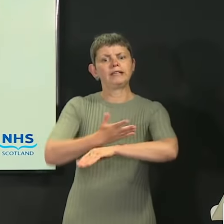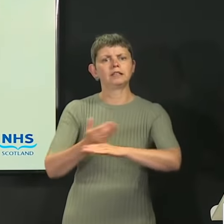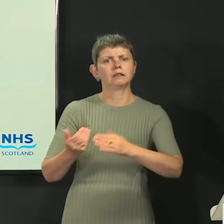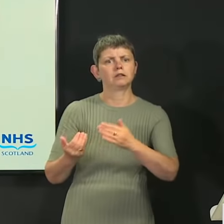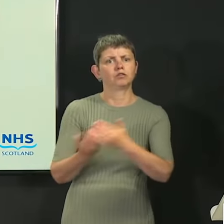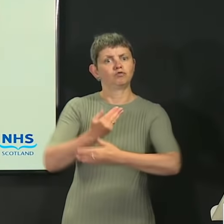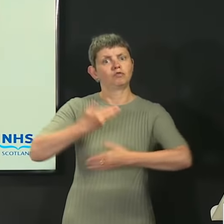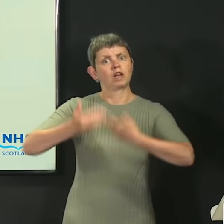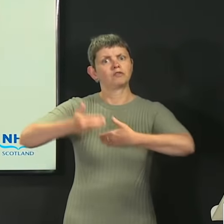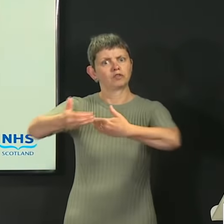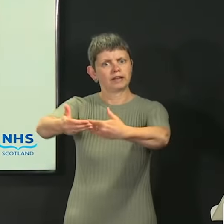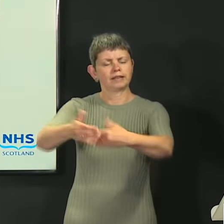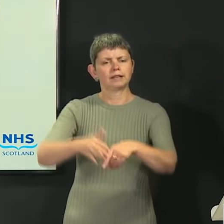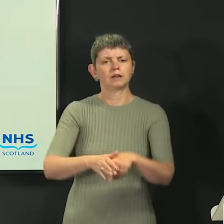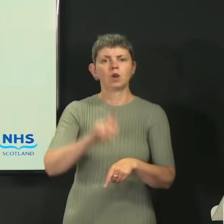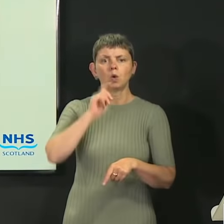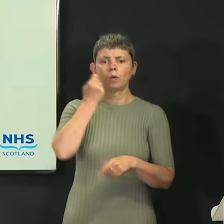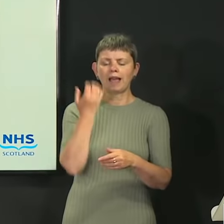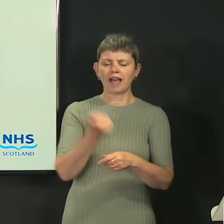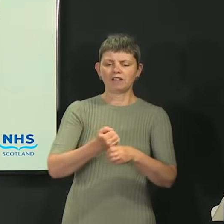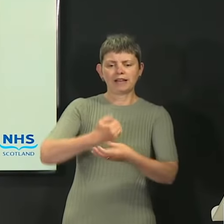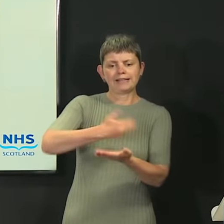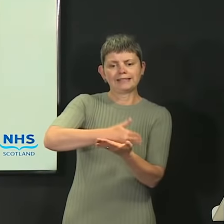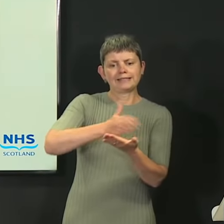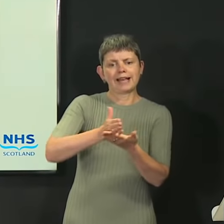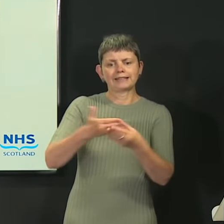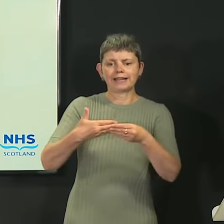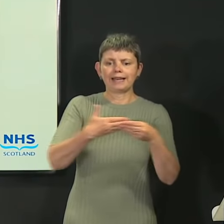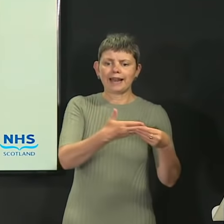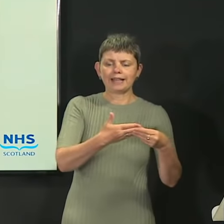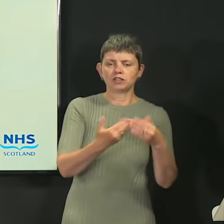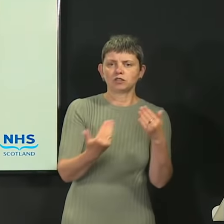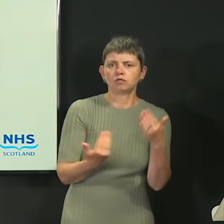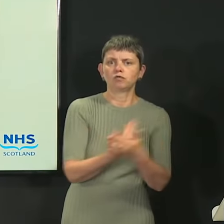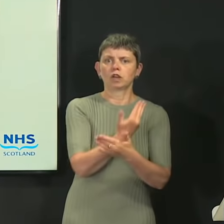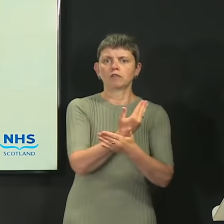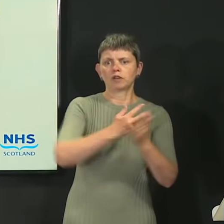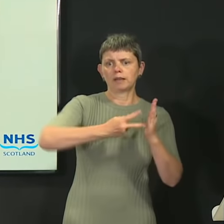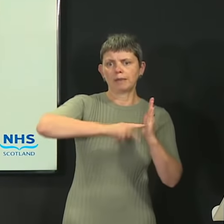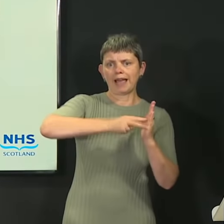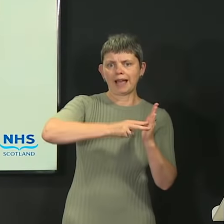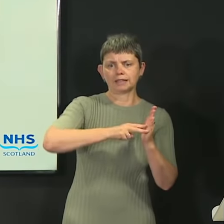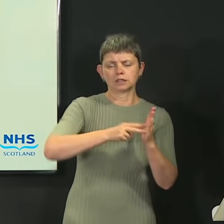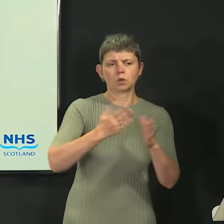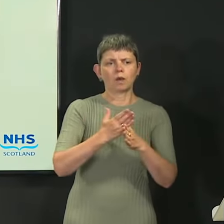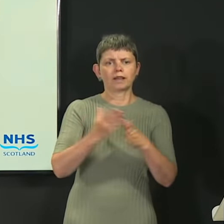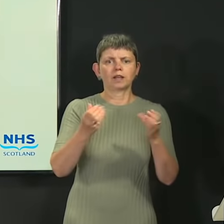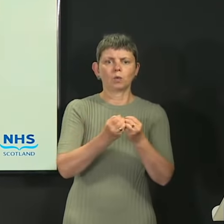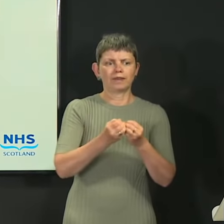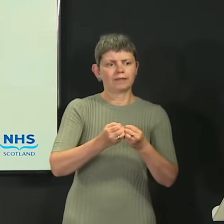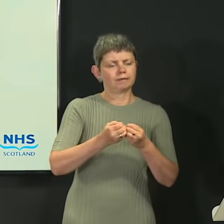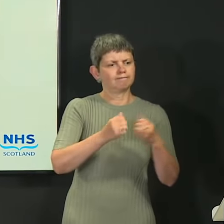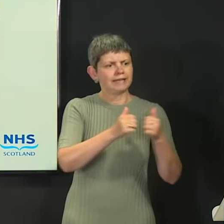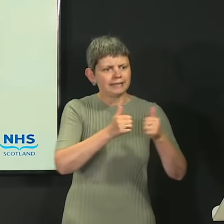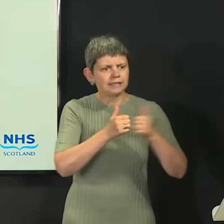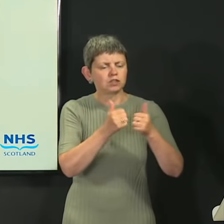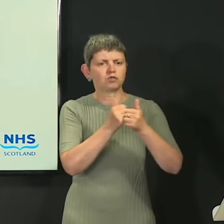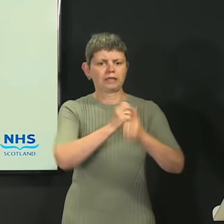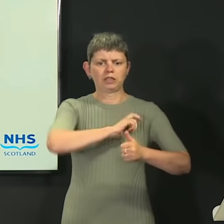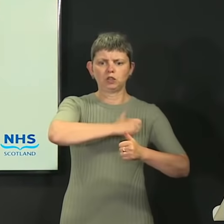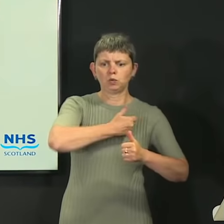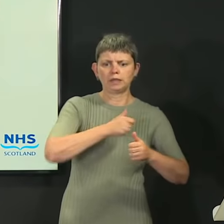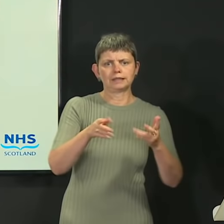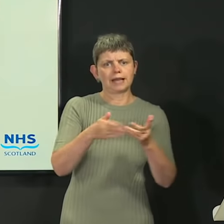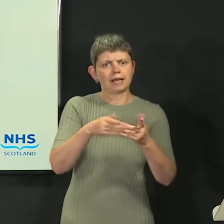delivering sector-led recovery plans, working with industry leadership groups, trade unions and others, starting with the